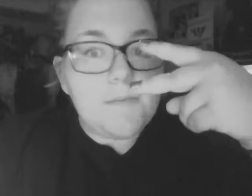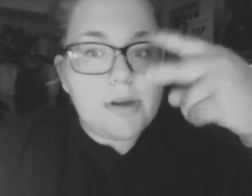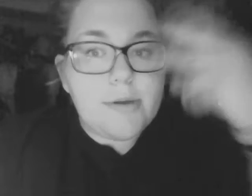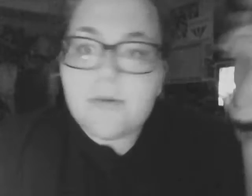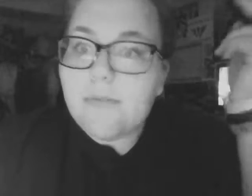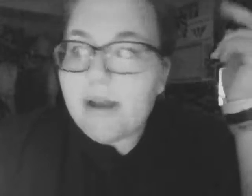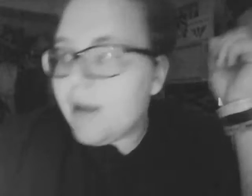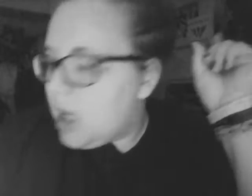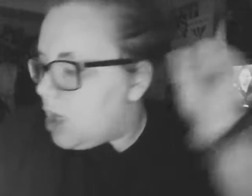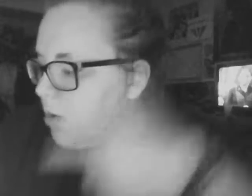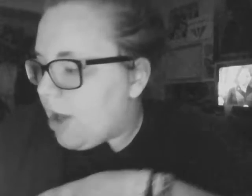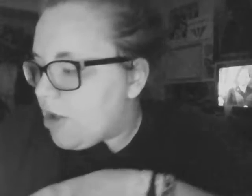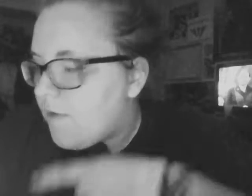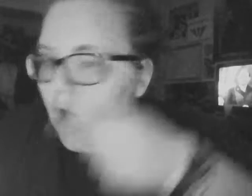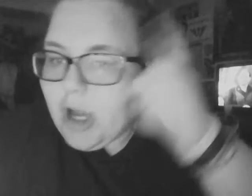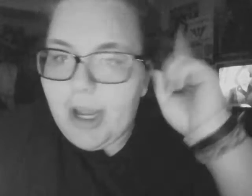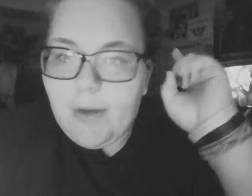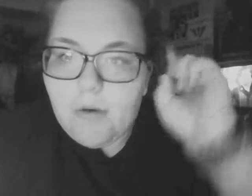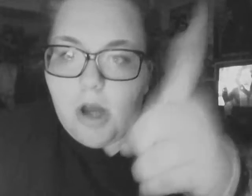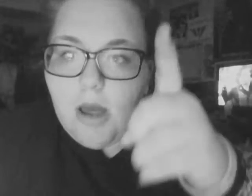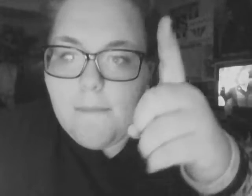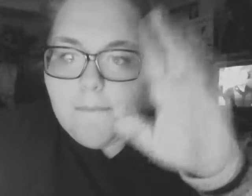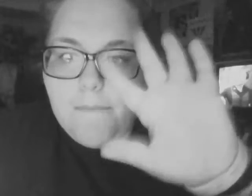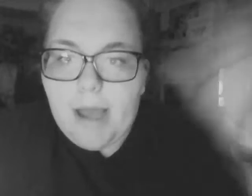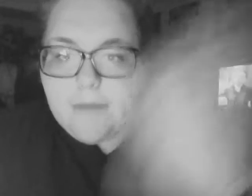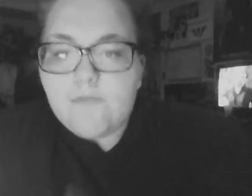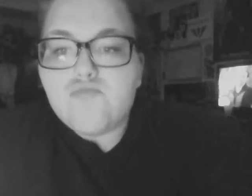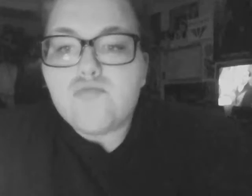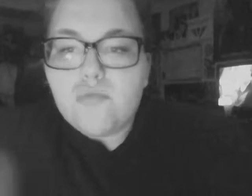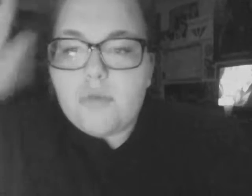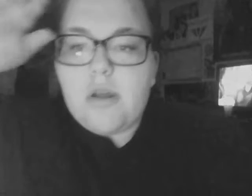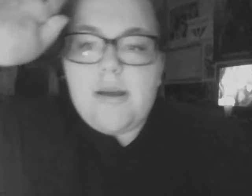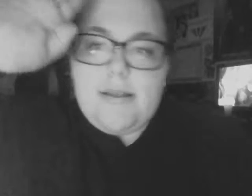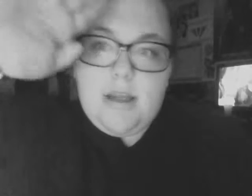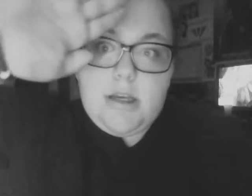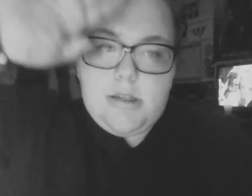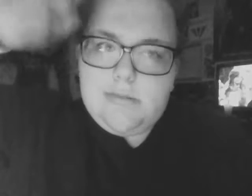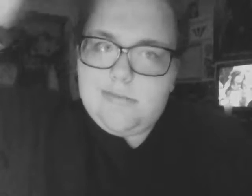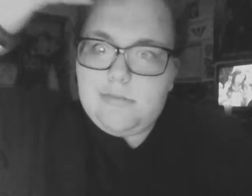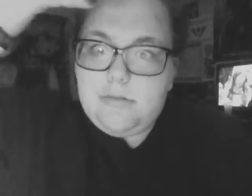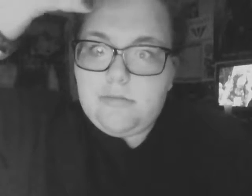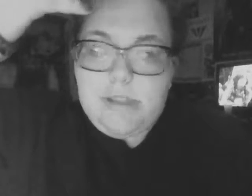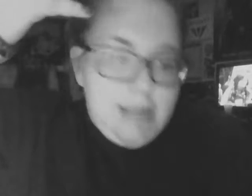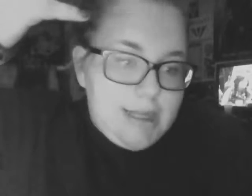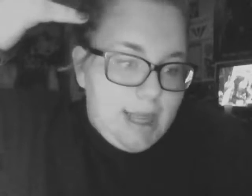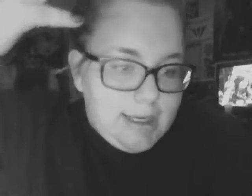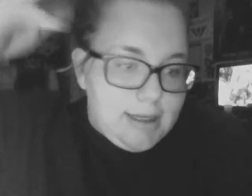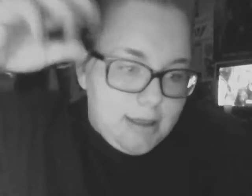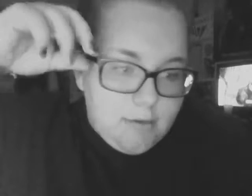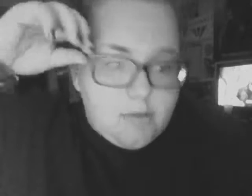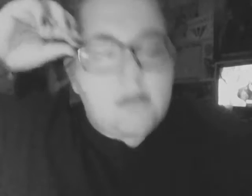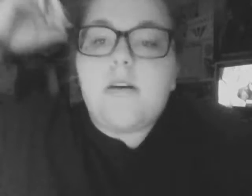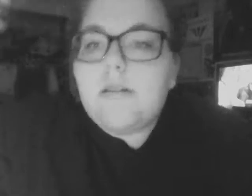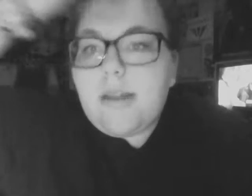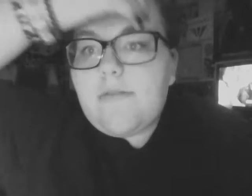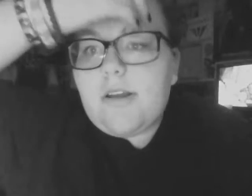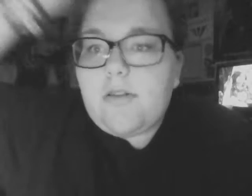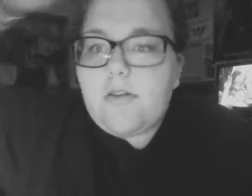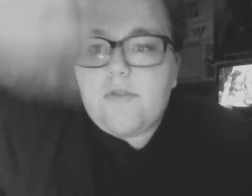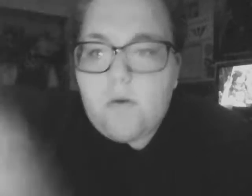morning with my regular vlog, and we're not. Bye. See ya. Today, technically, with today's video, too, if you're